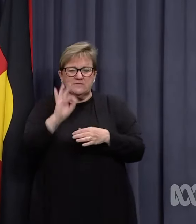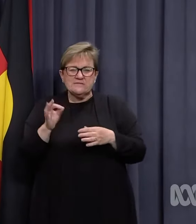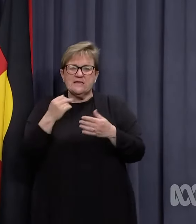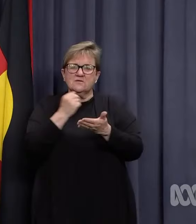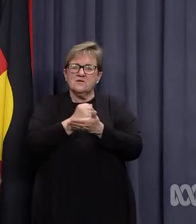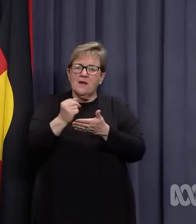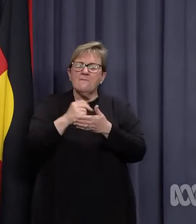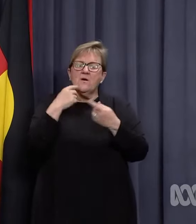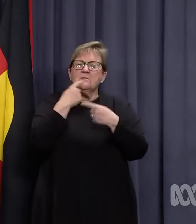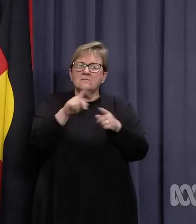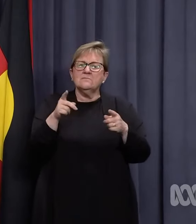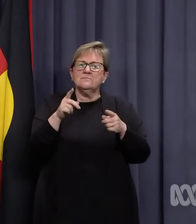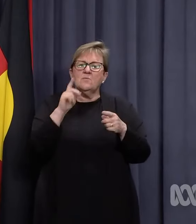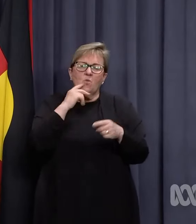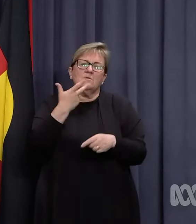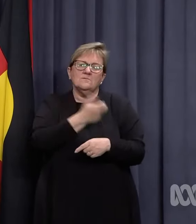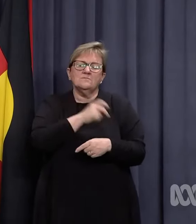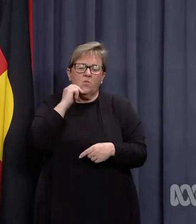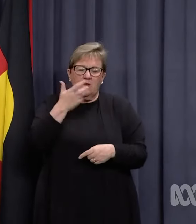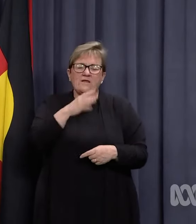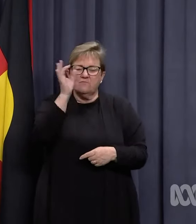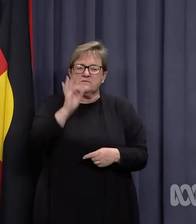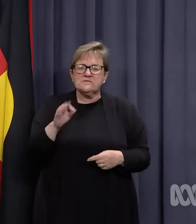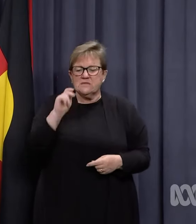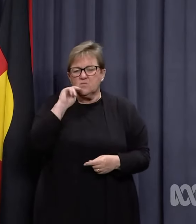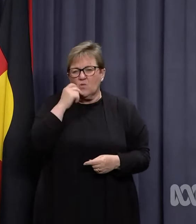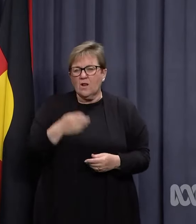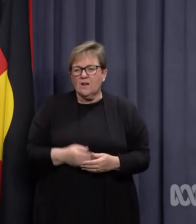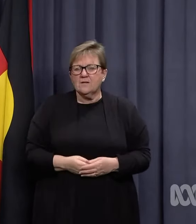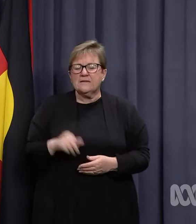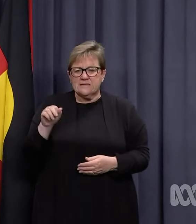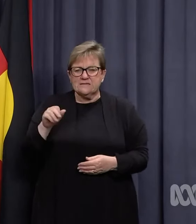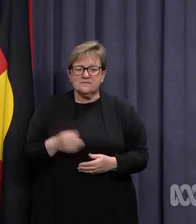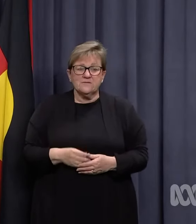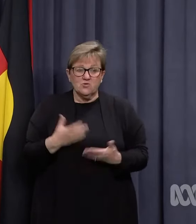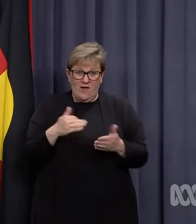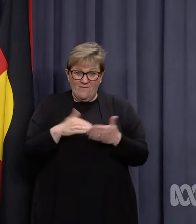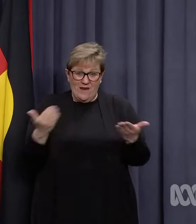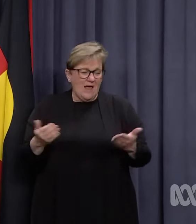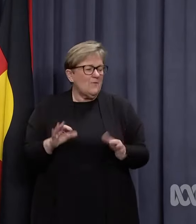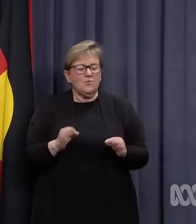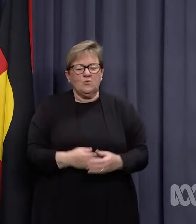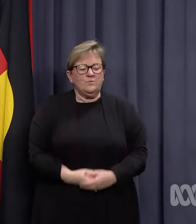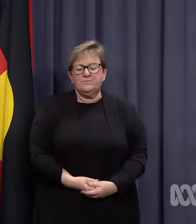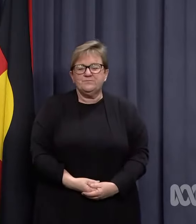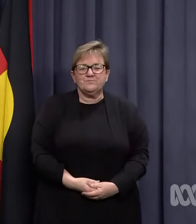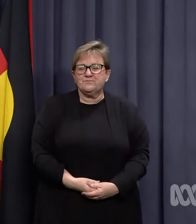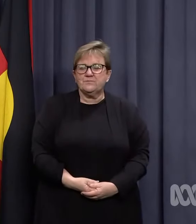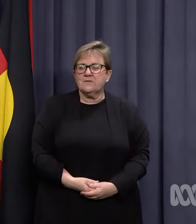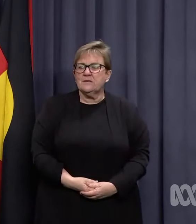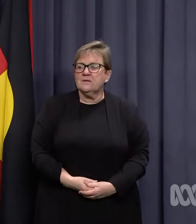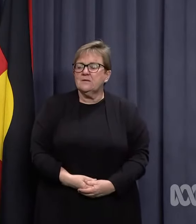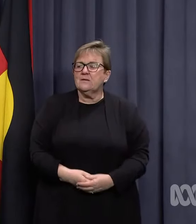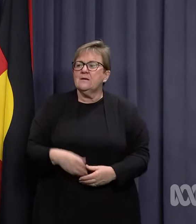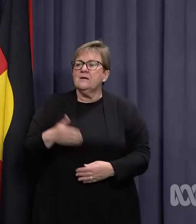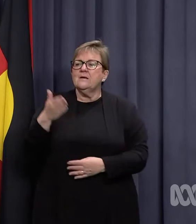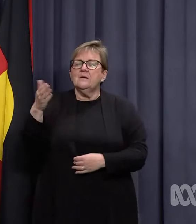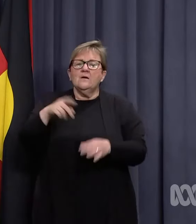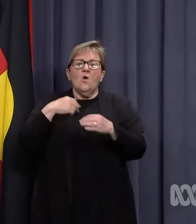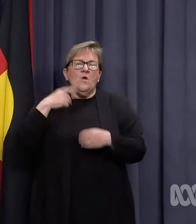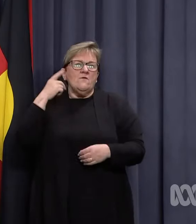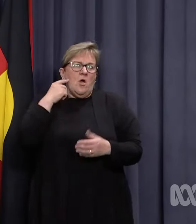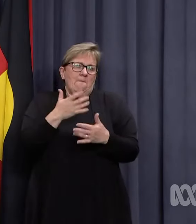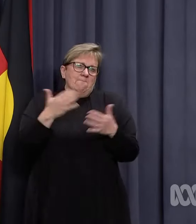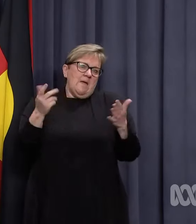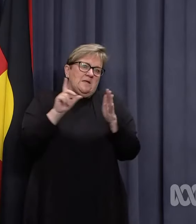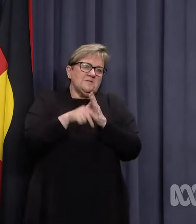doing that for, we'll be able to provide percentage cases. Yes, we will be doing that. Do have that now? I don't. We've heard countless times that